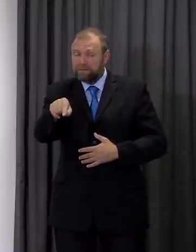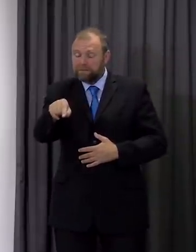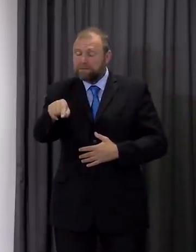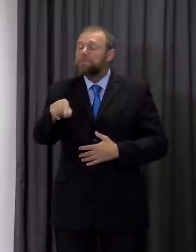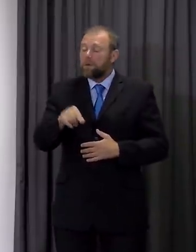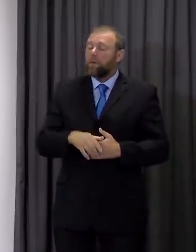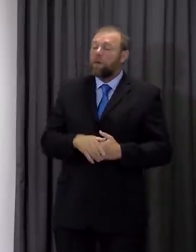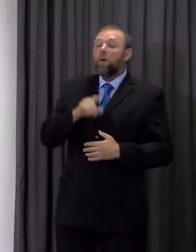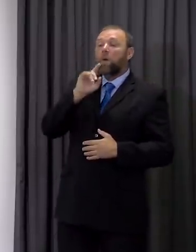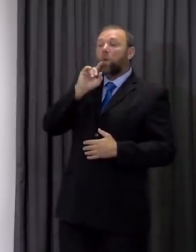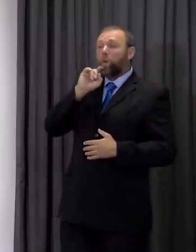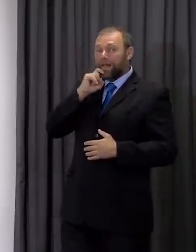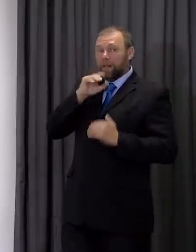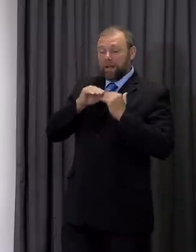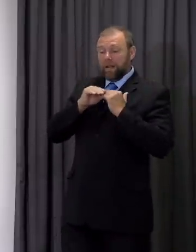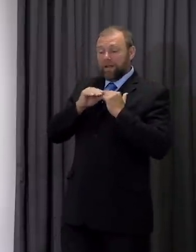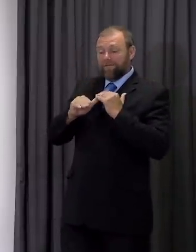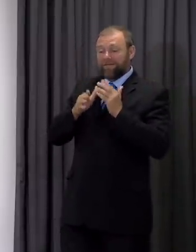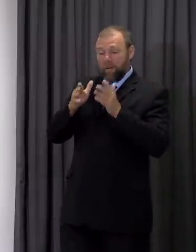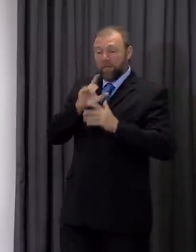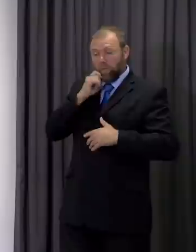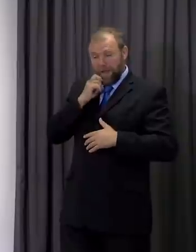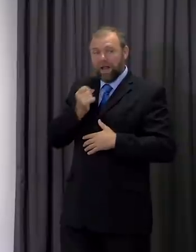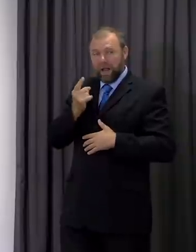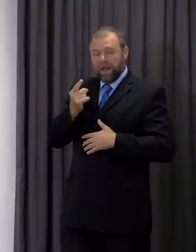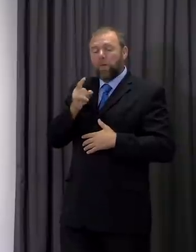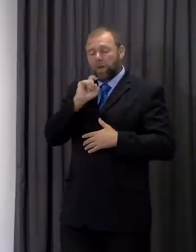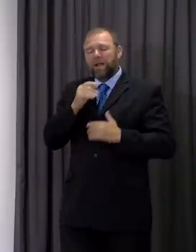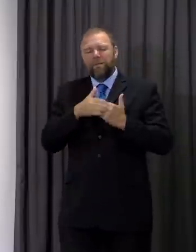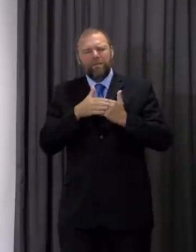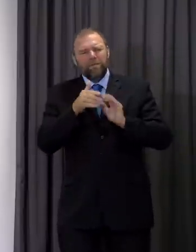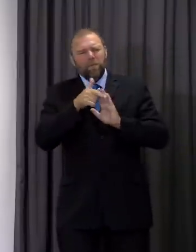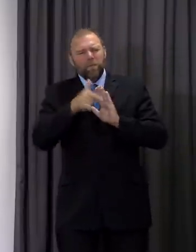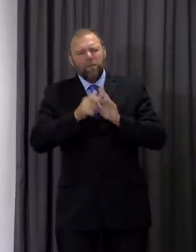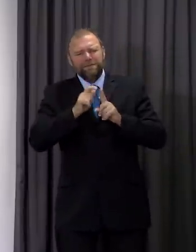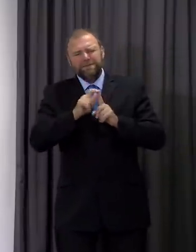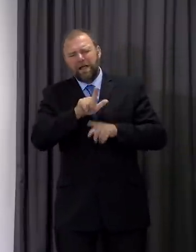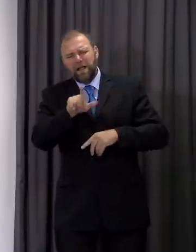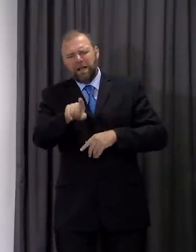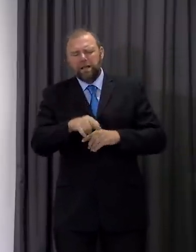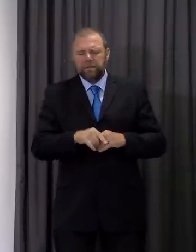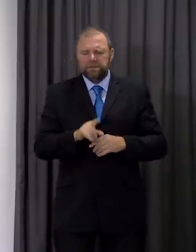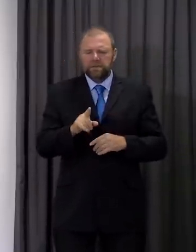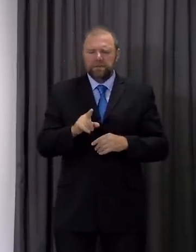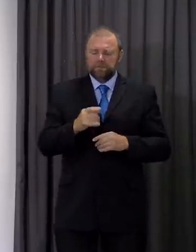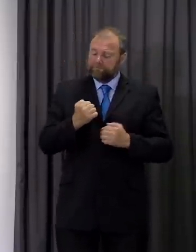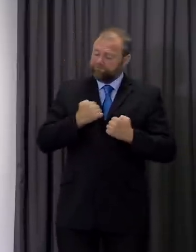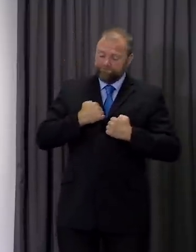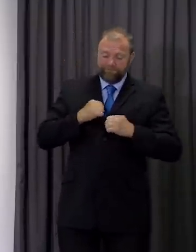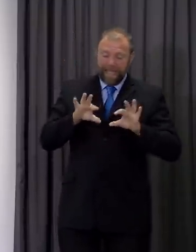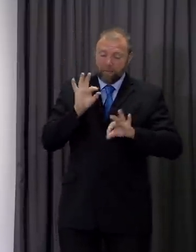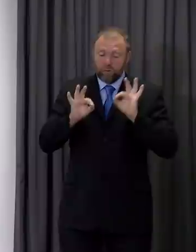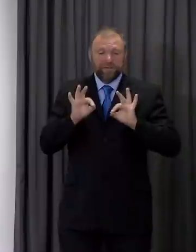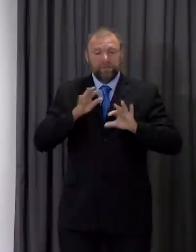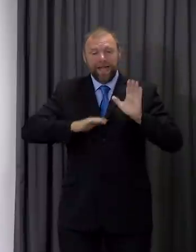network of field hospitals in place we will be providing more detail on that but it comes back to the choices that each of us are prepared to make